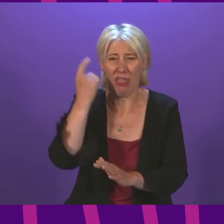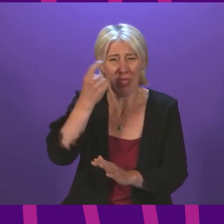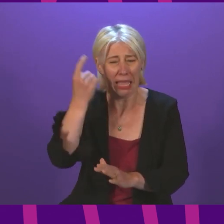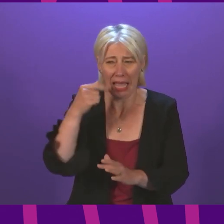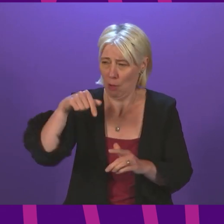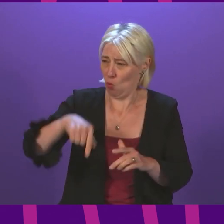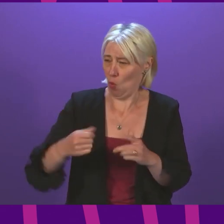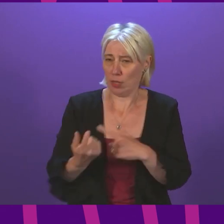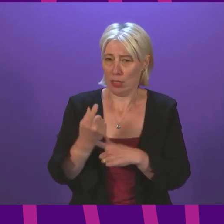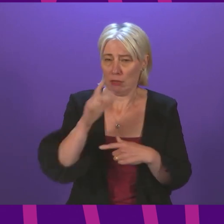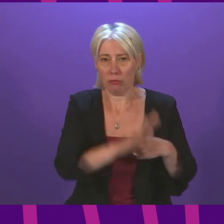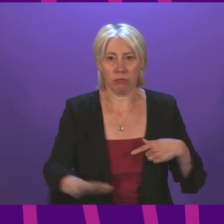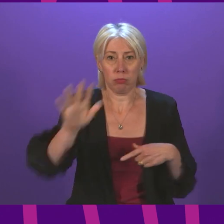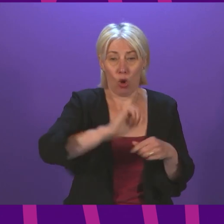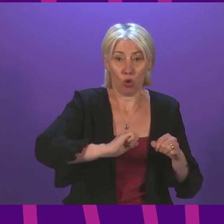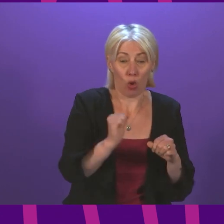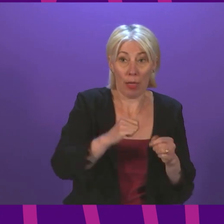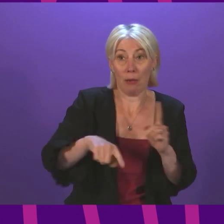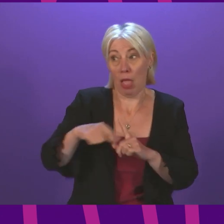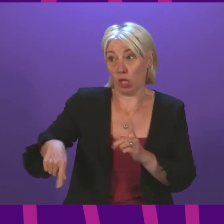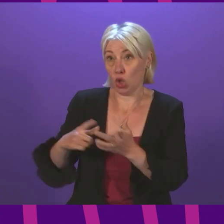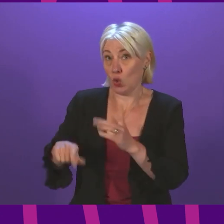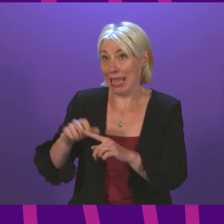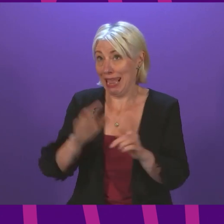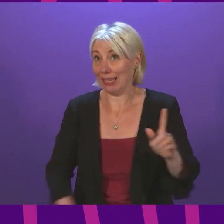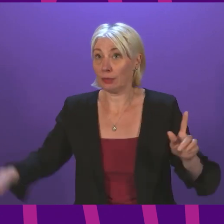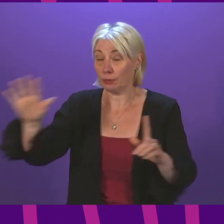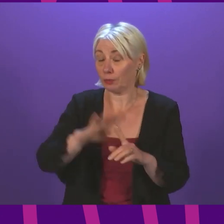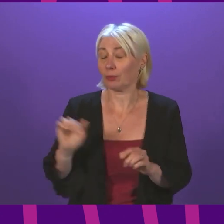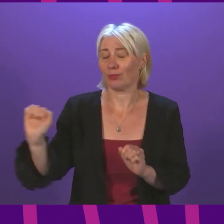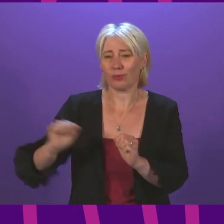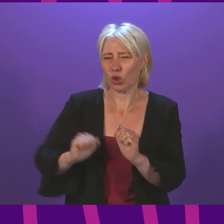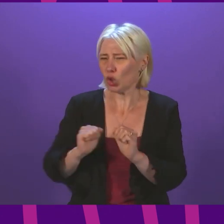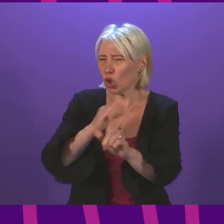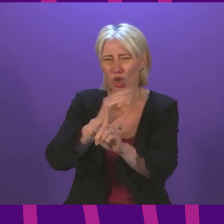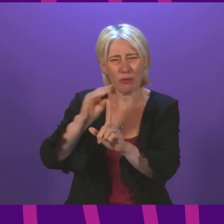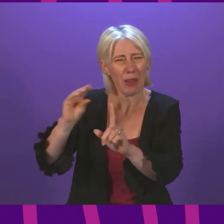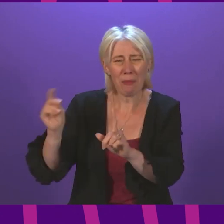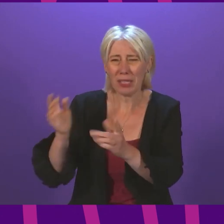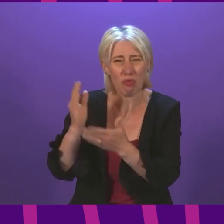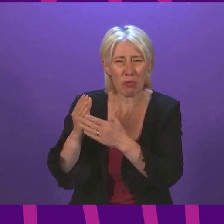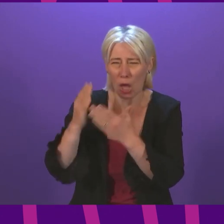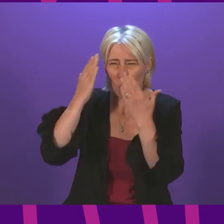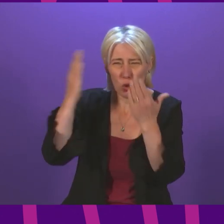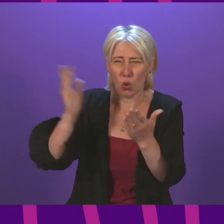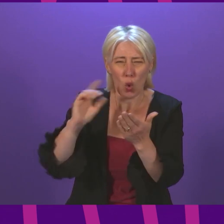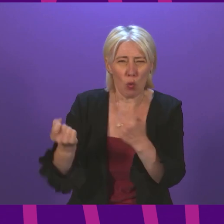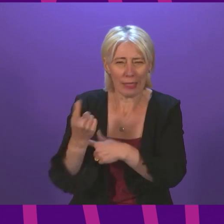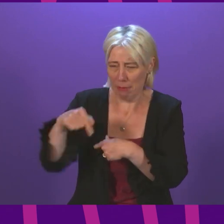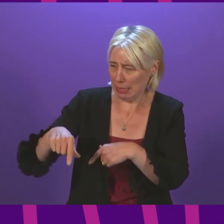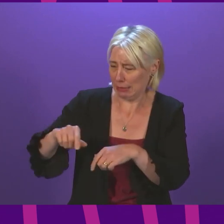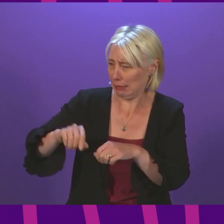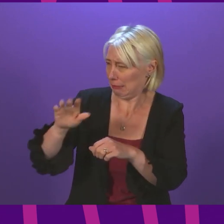indeed across the whole of the UK. And the Scottish Conservatives are also out of touch with six previous